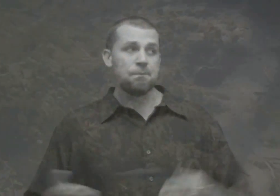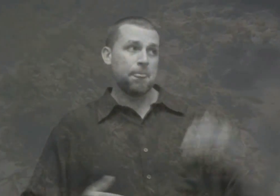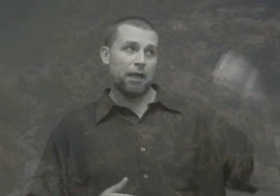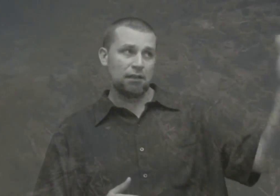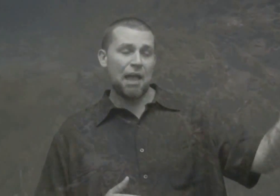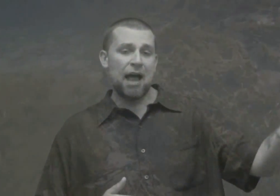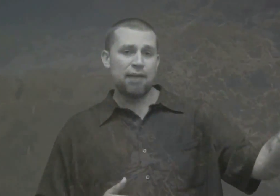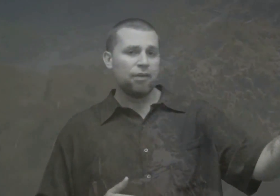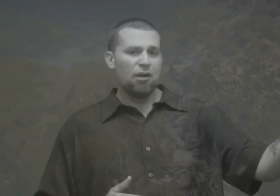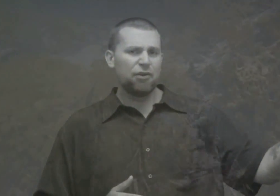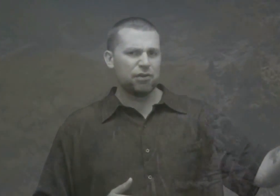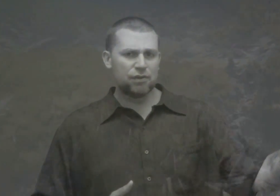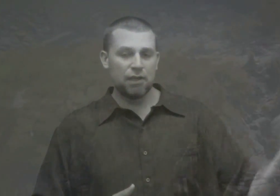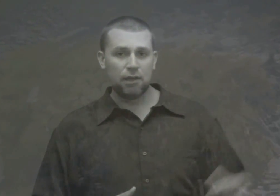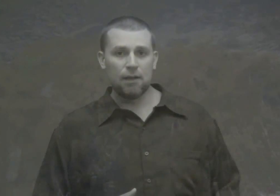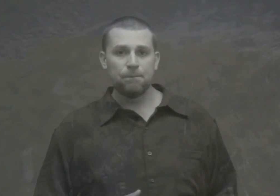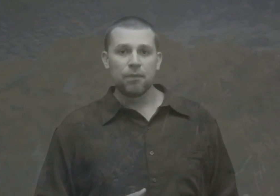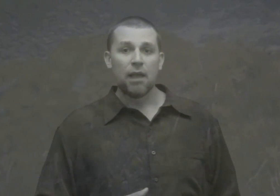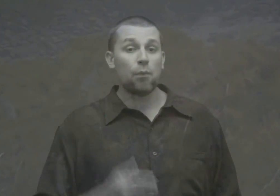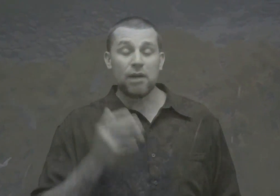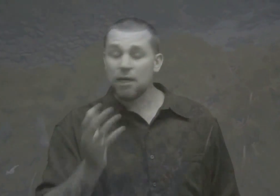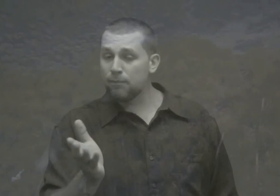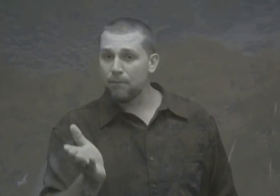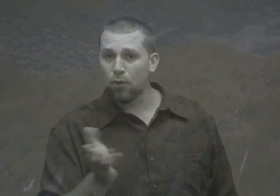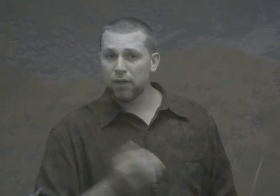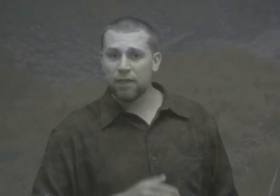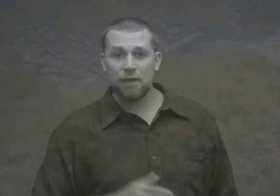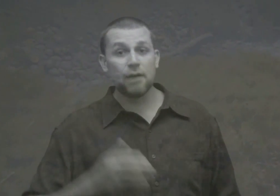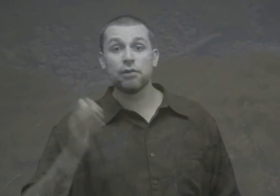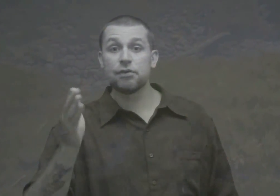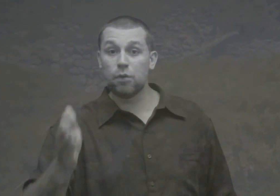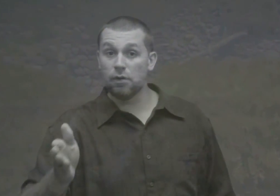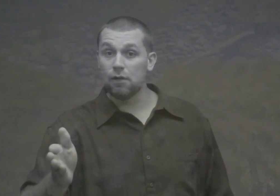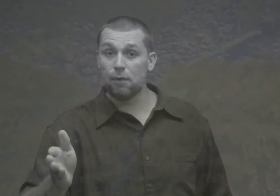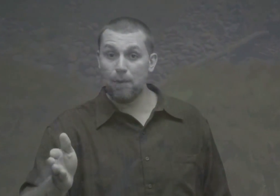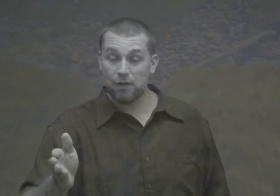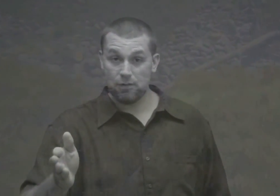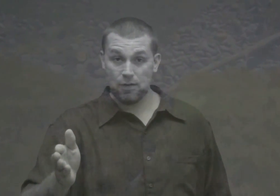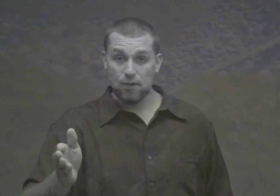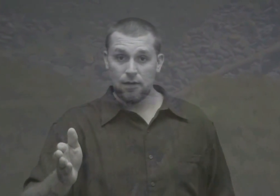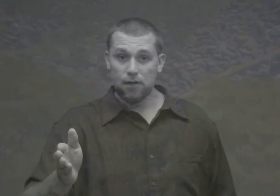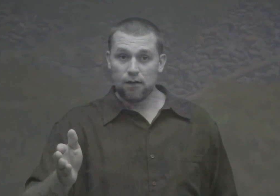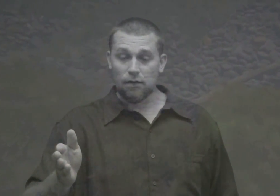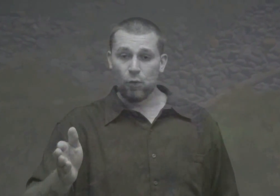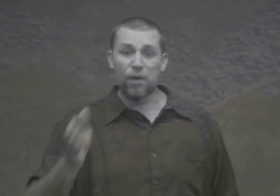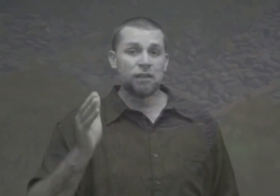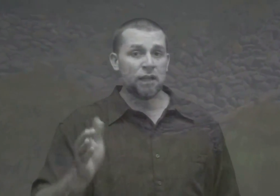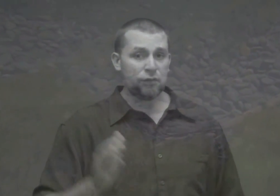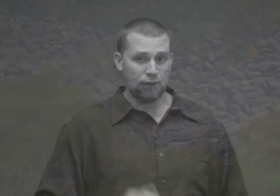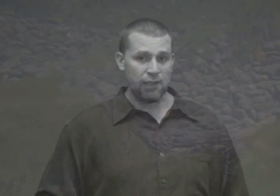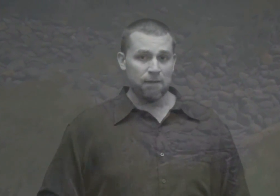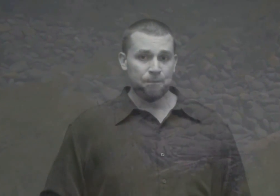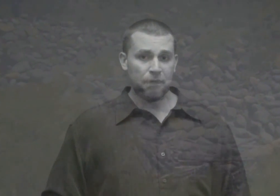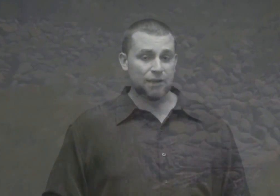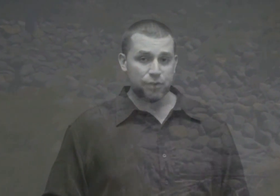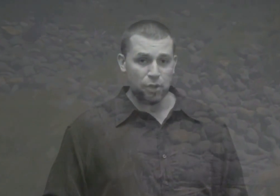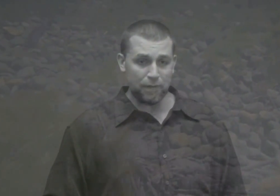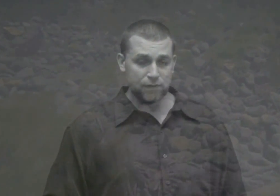and alive unto sin, and we need to be born again, and the sooner the better. We literally, as humans,